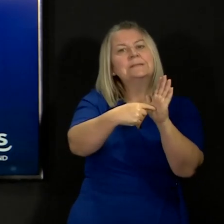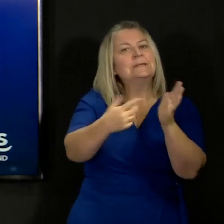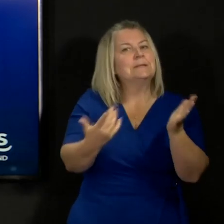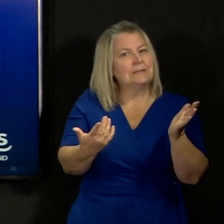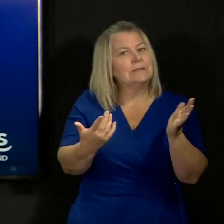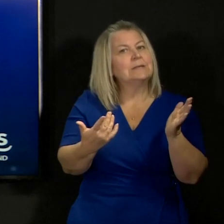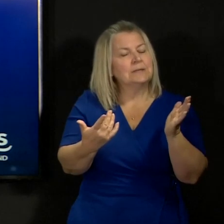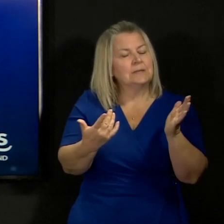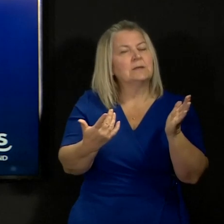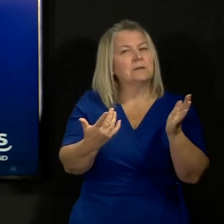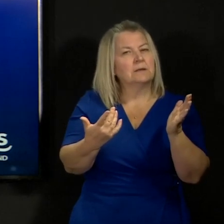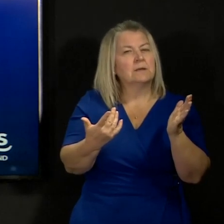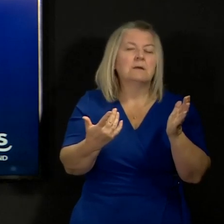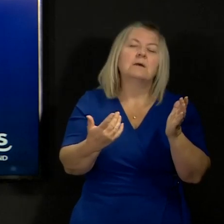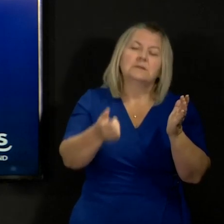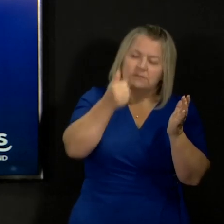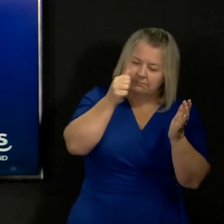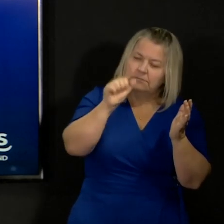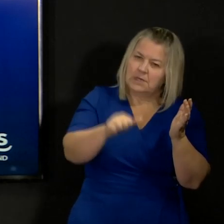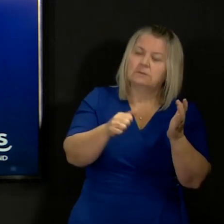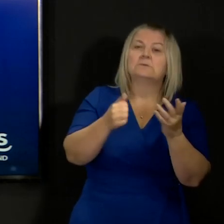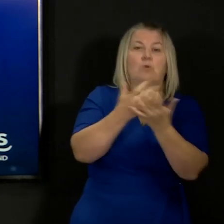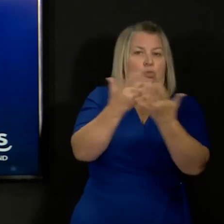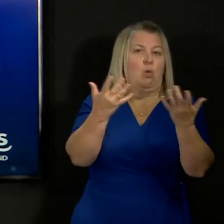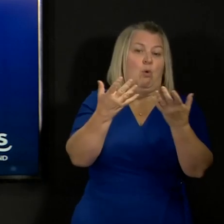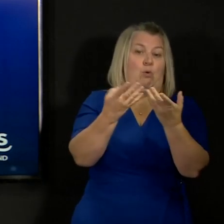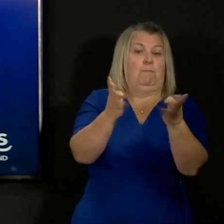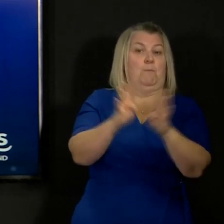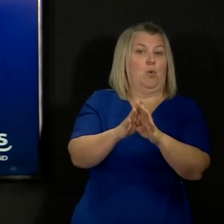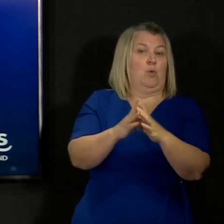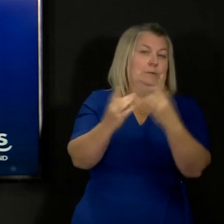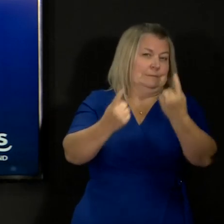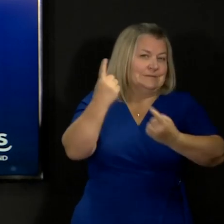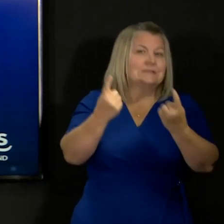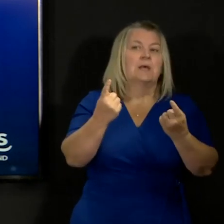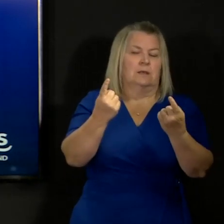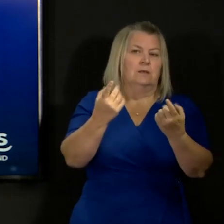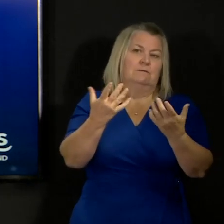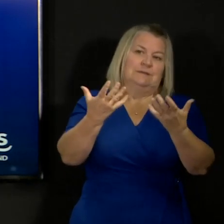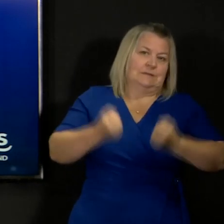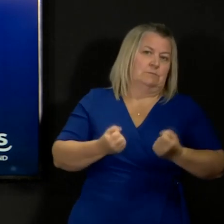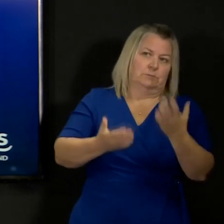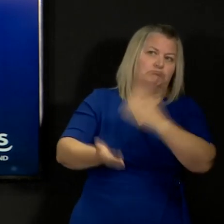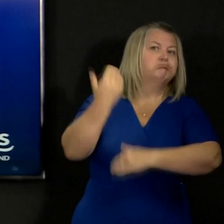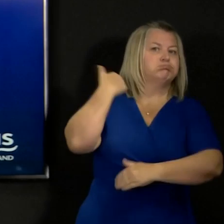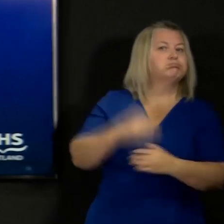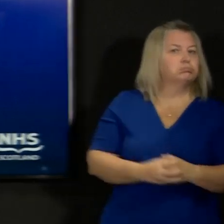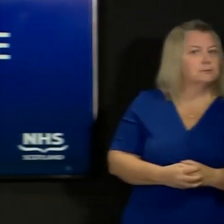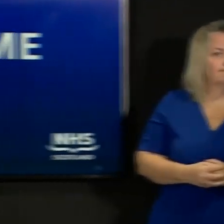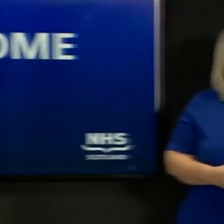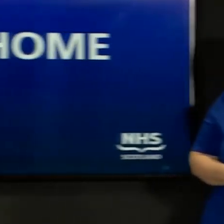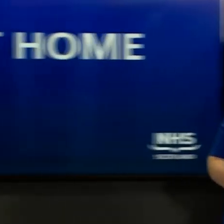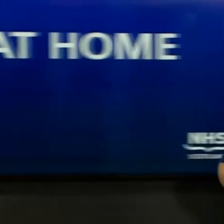although many boards had already undertaken it across all the areas that we'd asked them to. Thanks. Stephen Brown from STV.